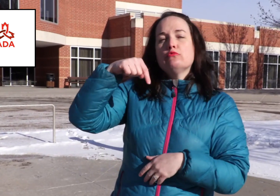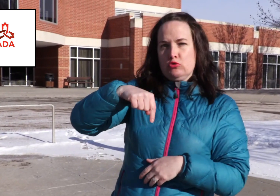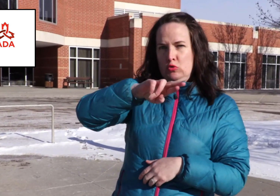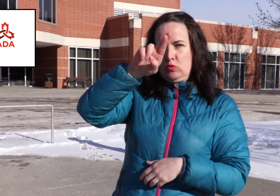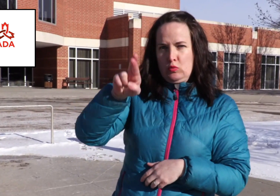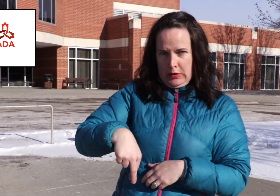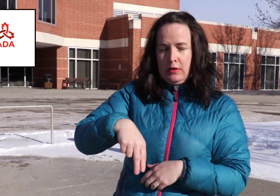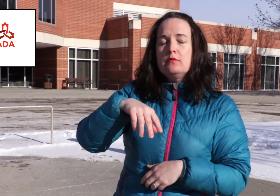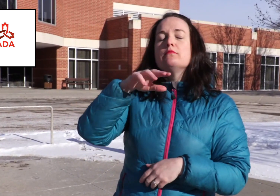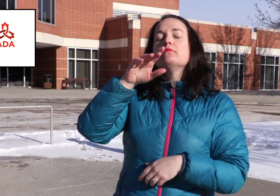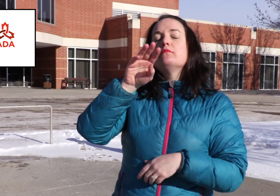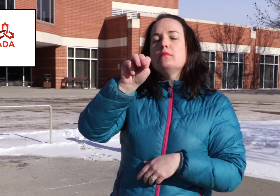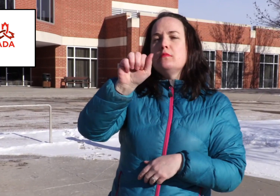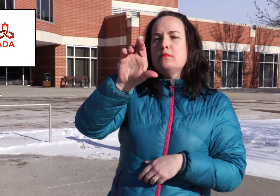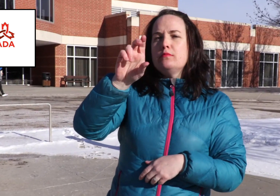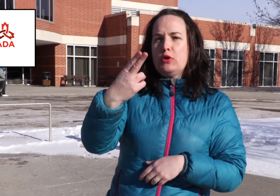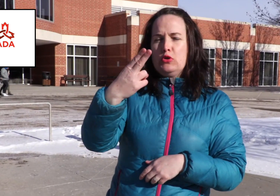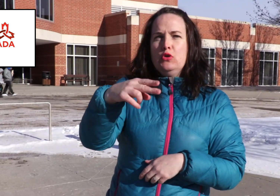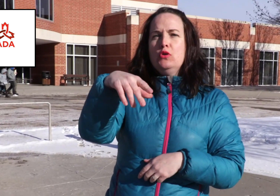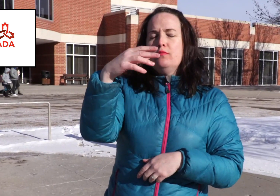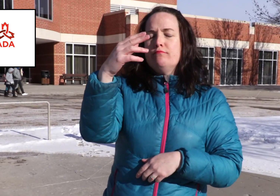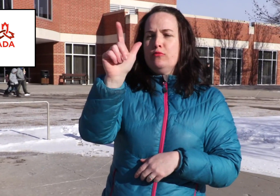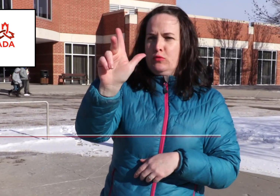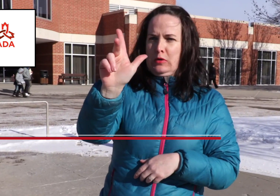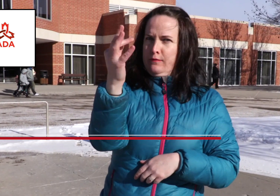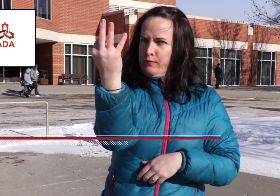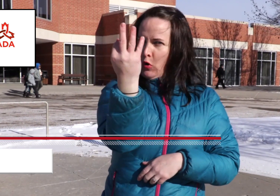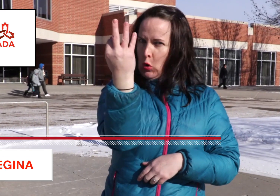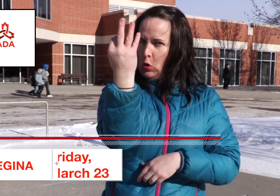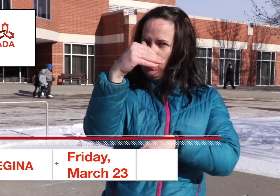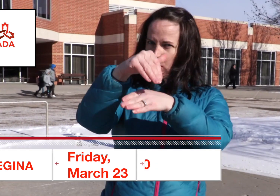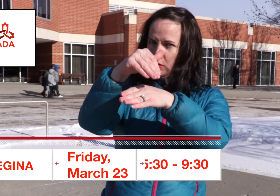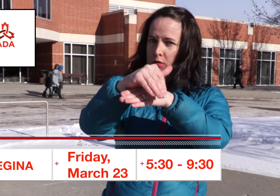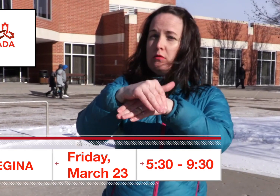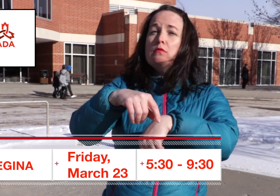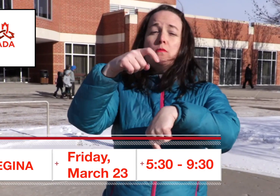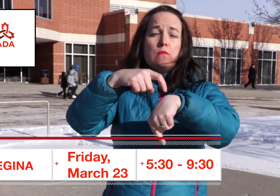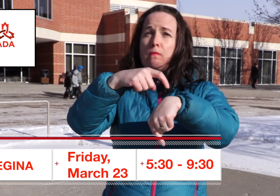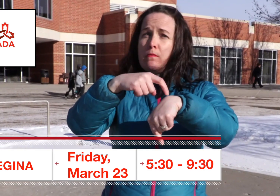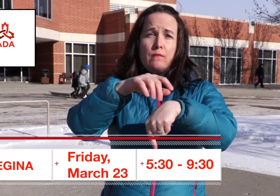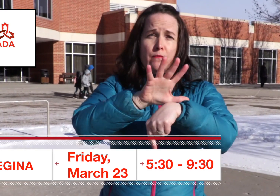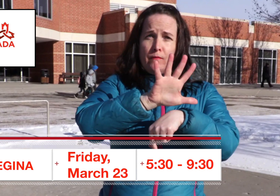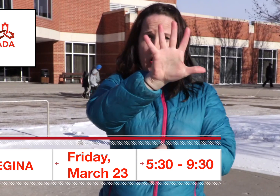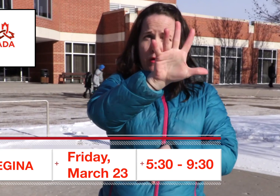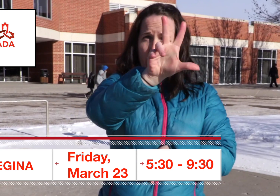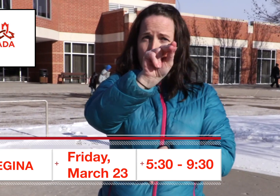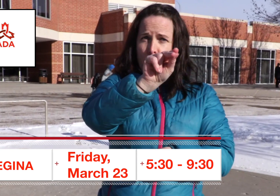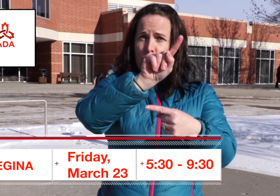Now this workshop is going to be held here in Regina on March 23rd which is a Friday evening. And